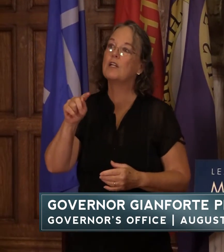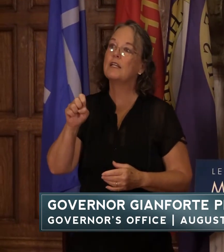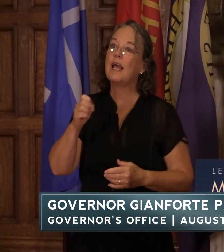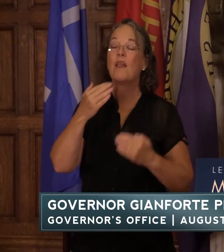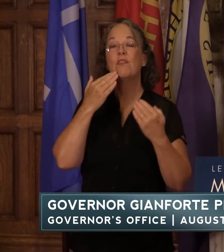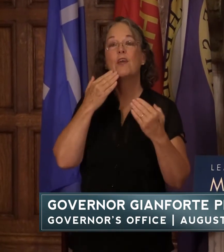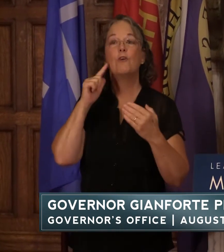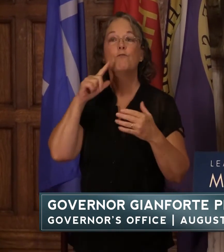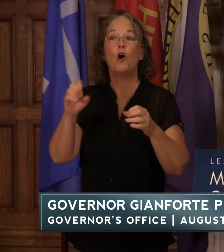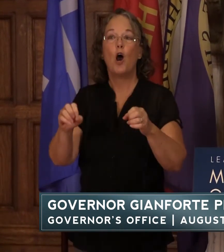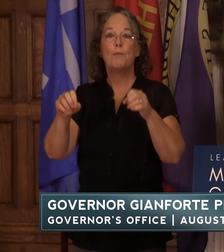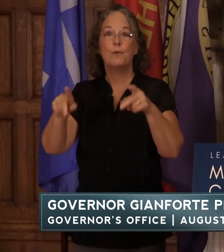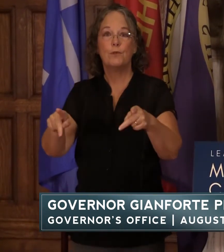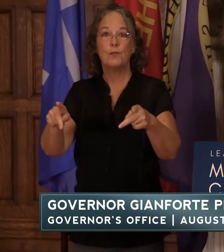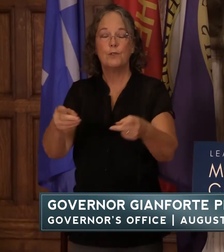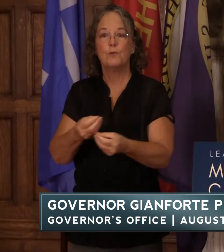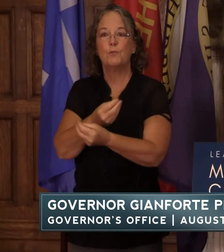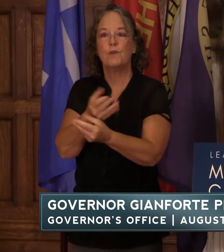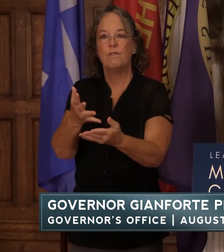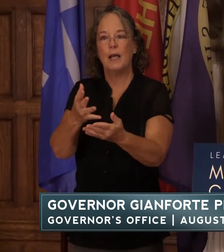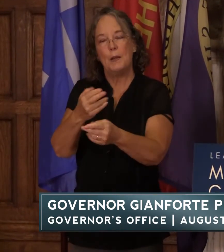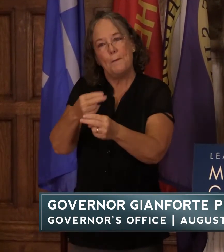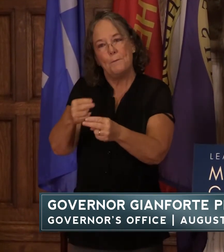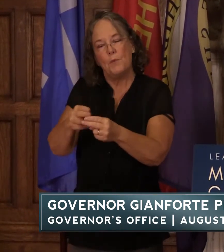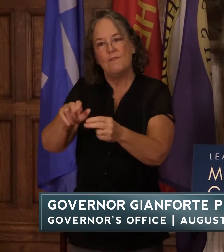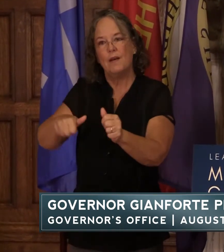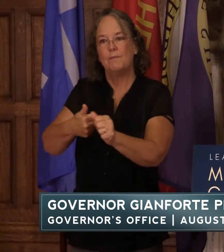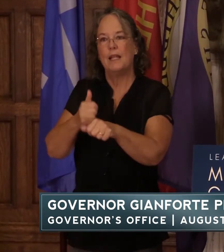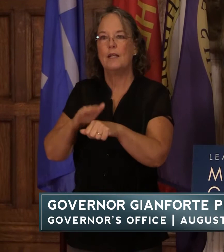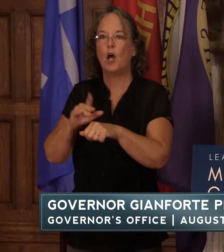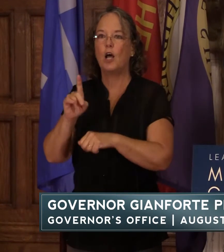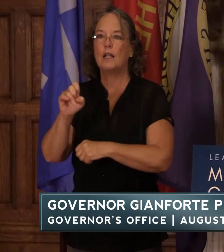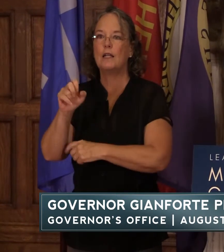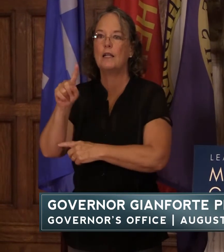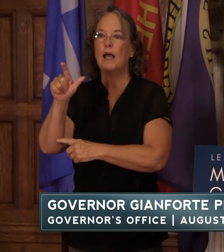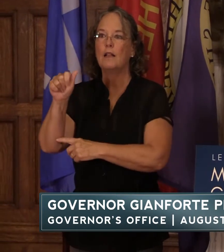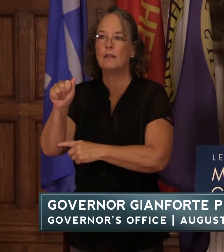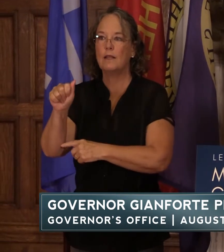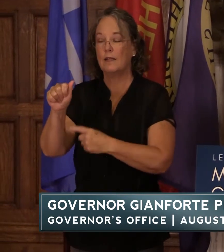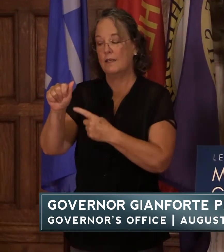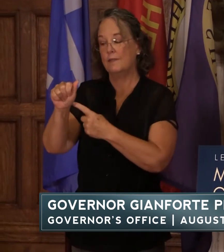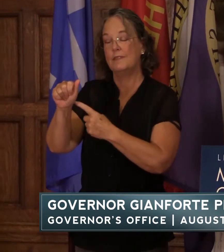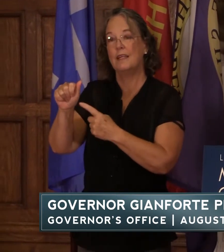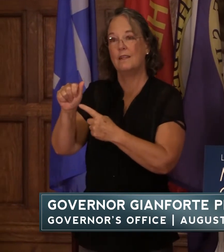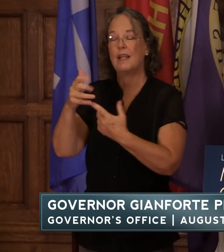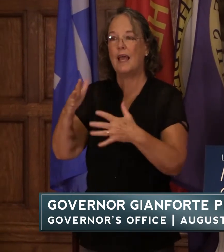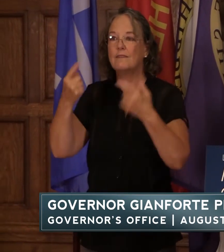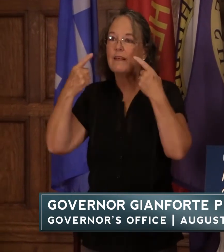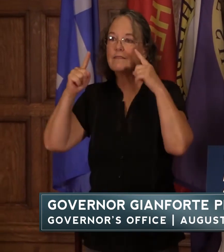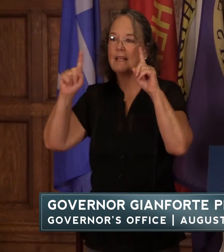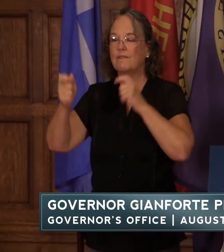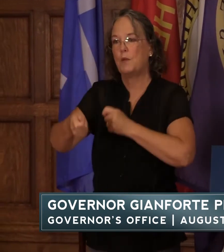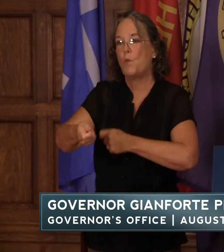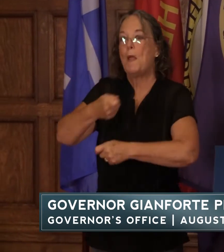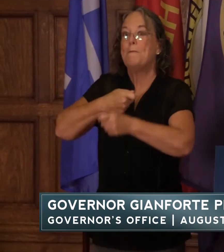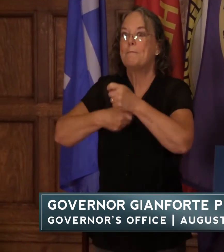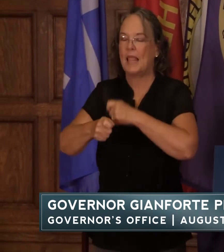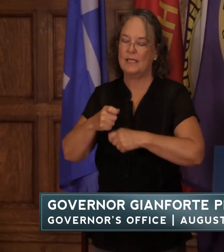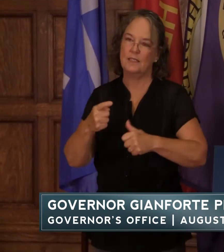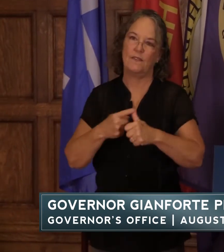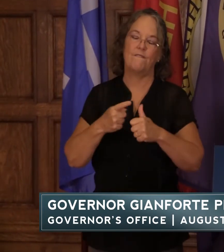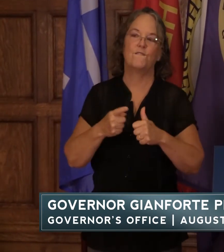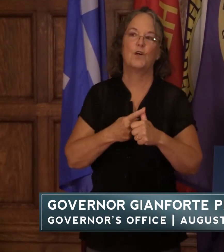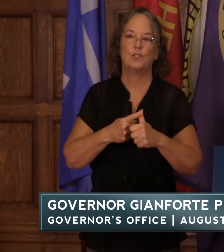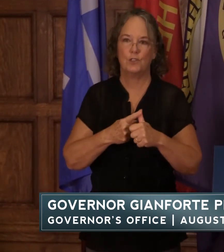for the opportunity to provide a brief update on the delta variant so the delta variant has successfully displaced the alpha and